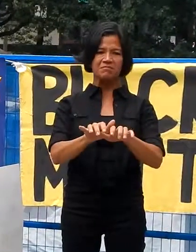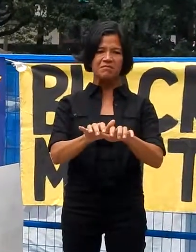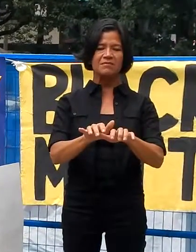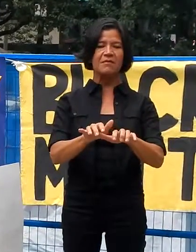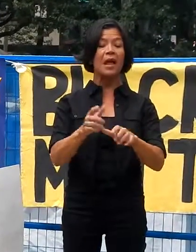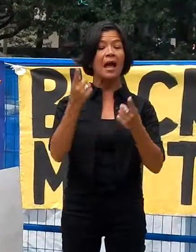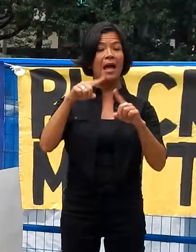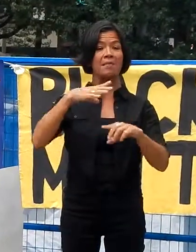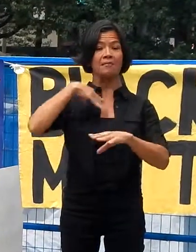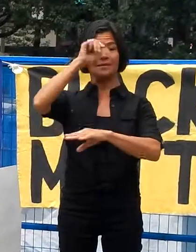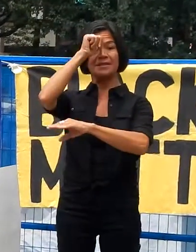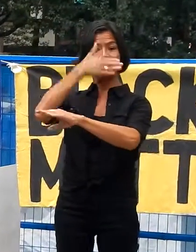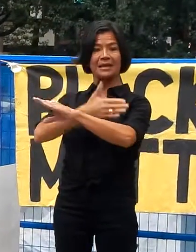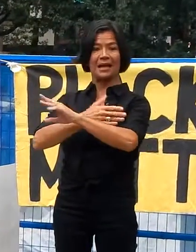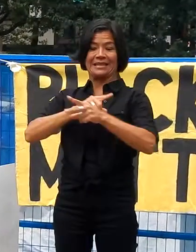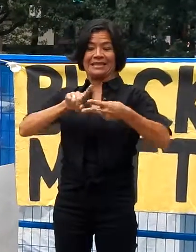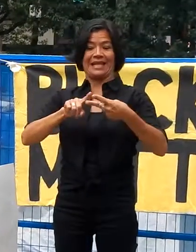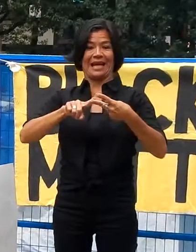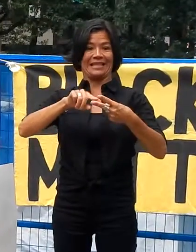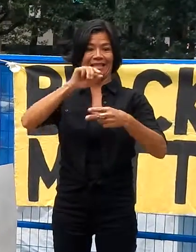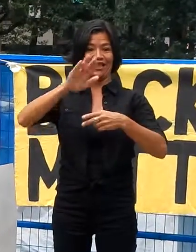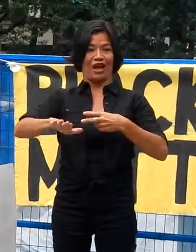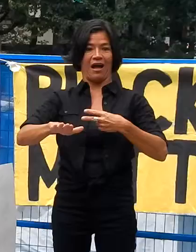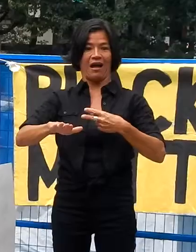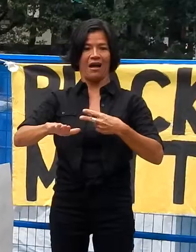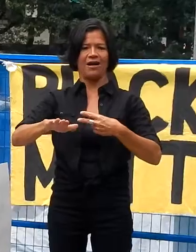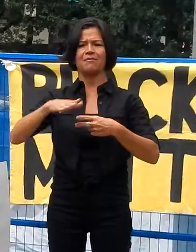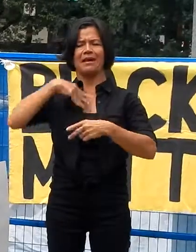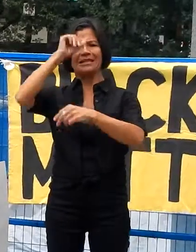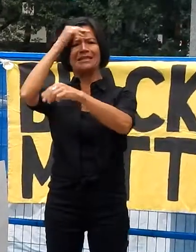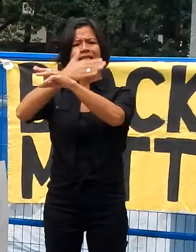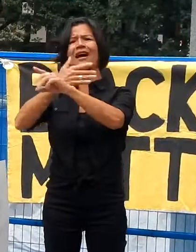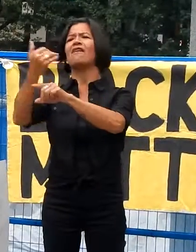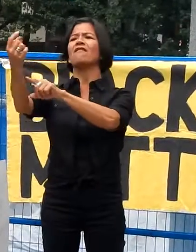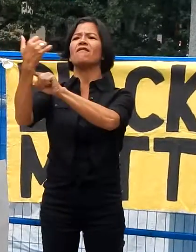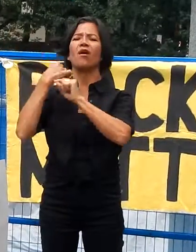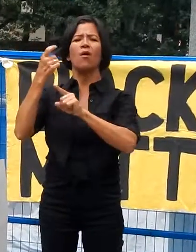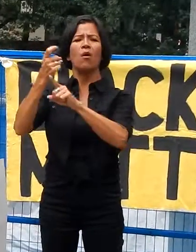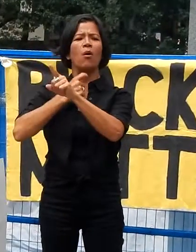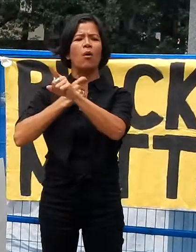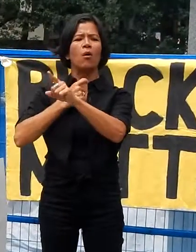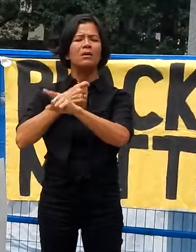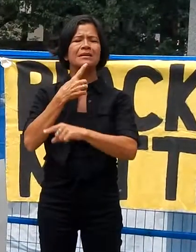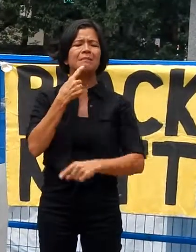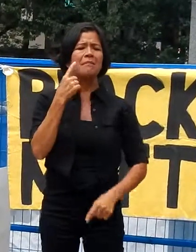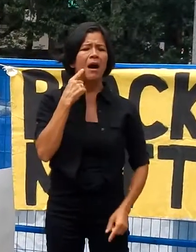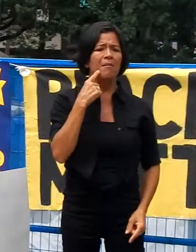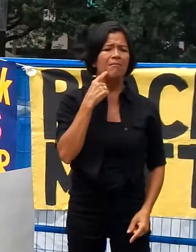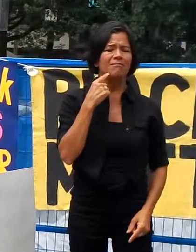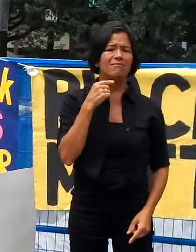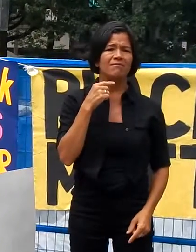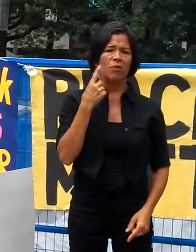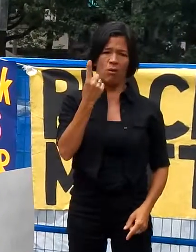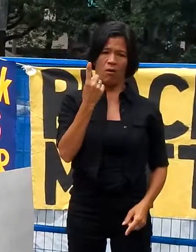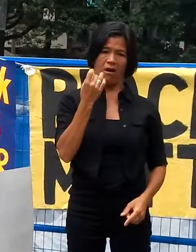the second born, called me and said, Mommy, one of us is gone.